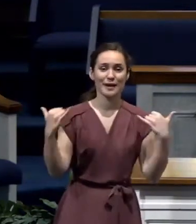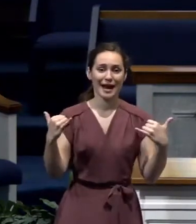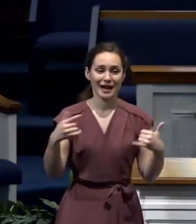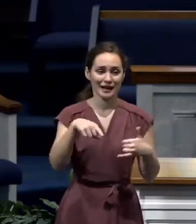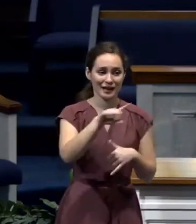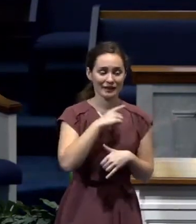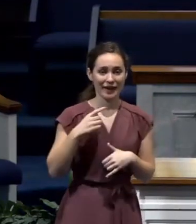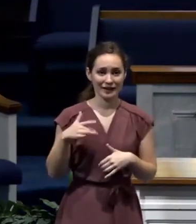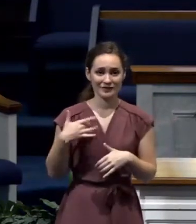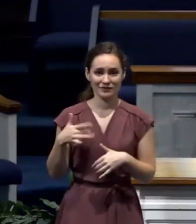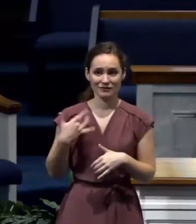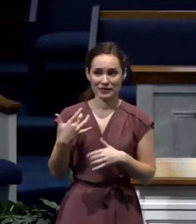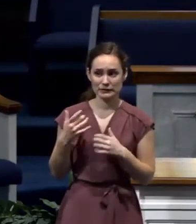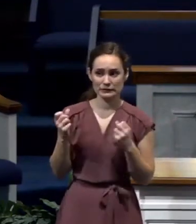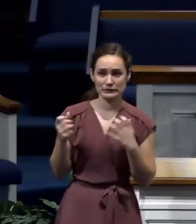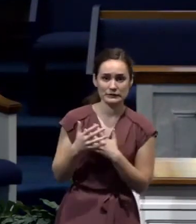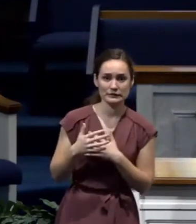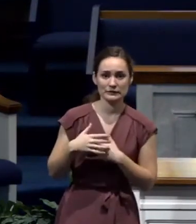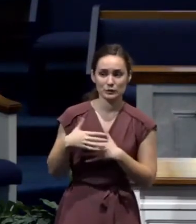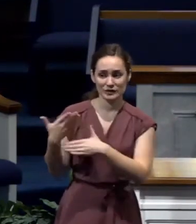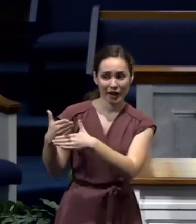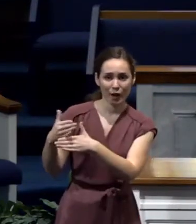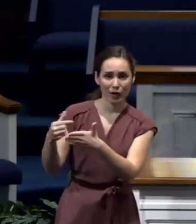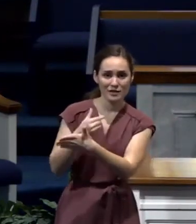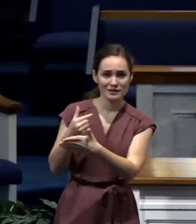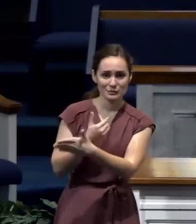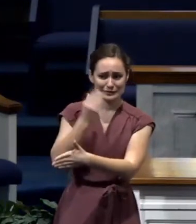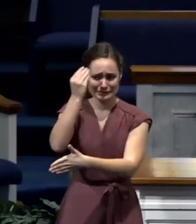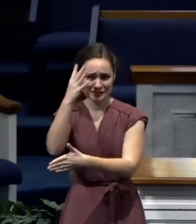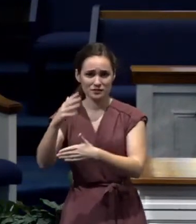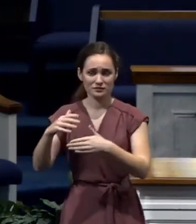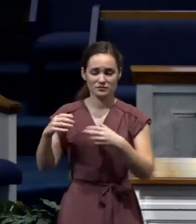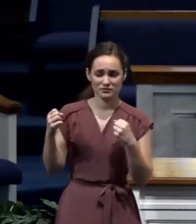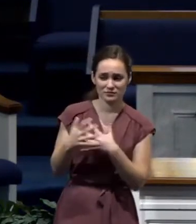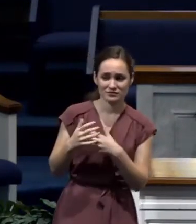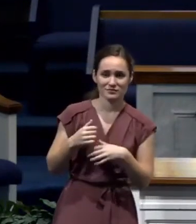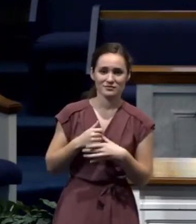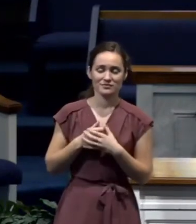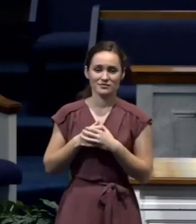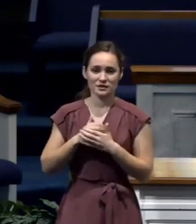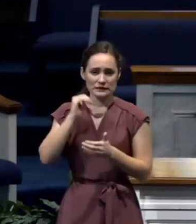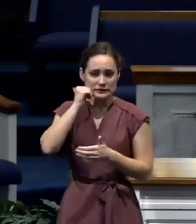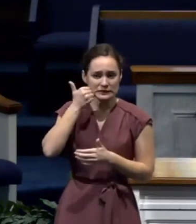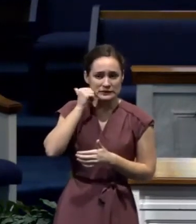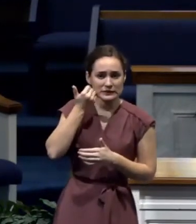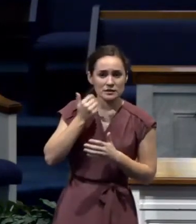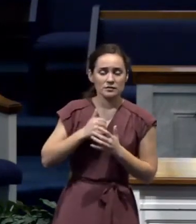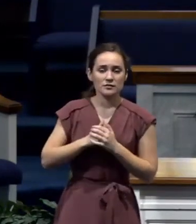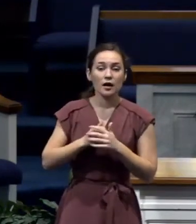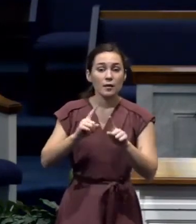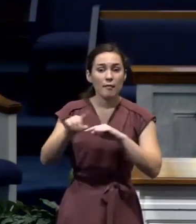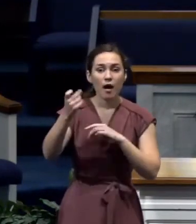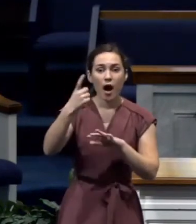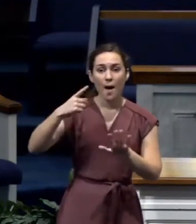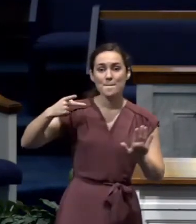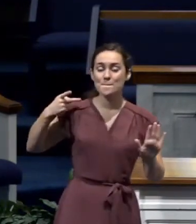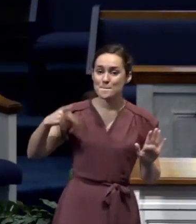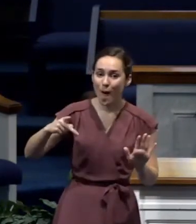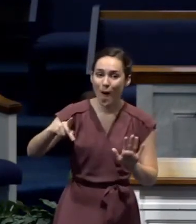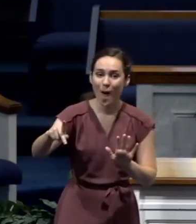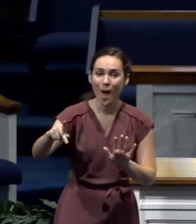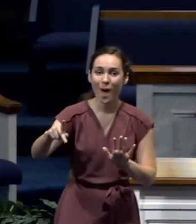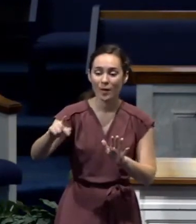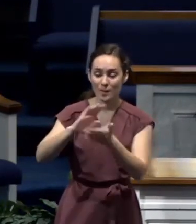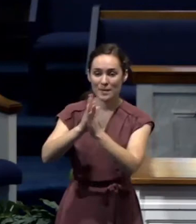share the gospel or to share the message of salvation or to talk about Jesus. But Paul's imprisonment was giving them